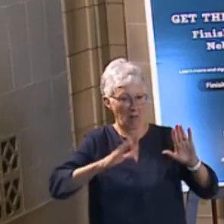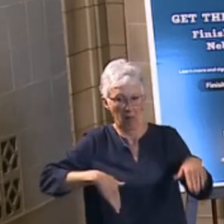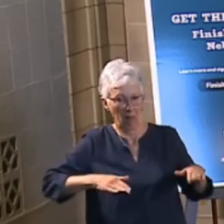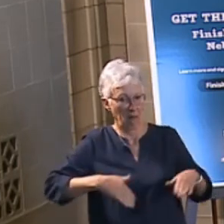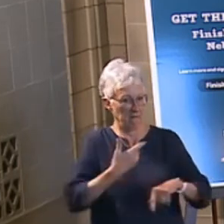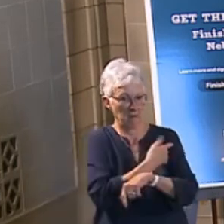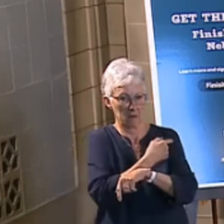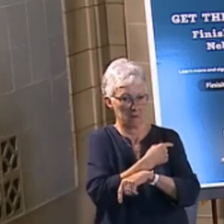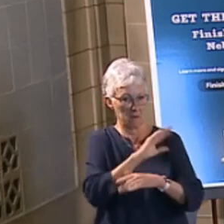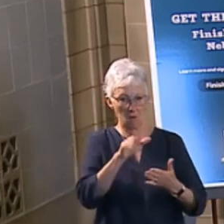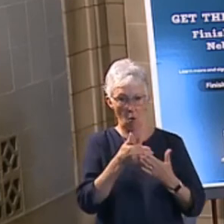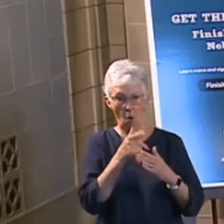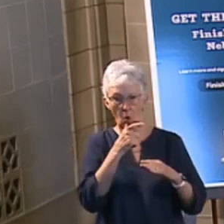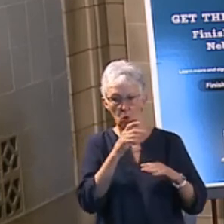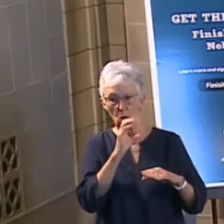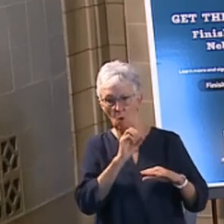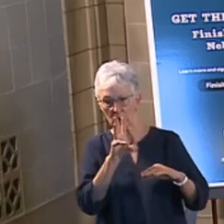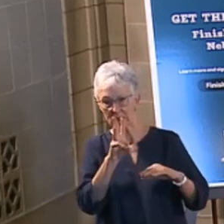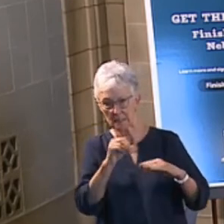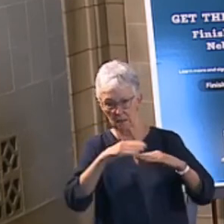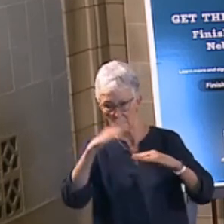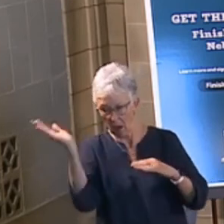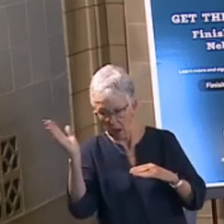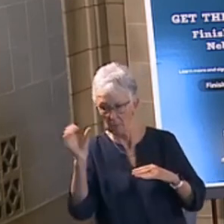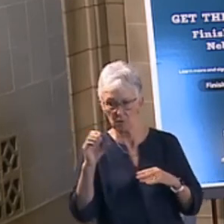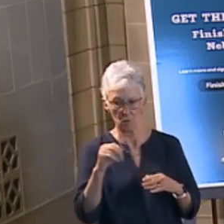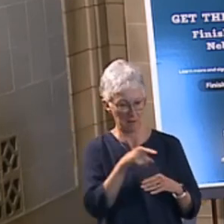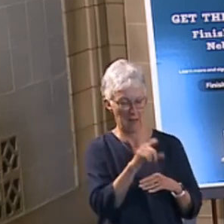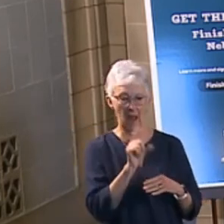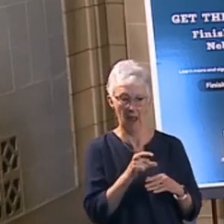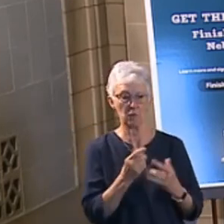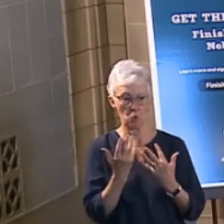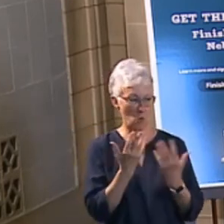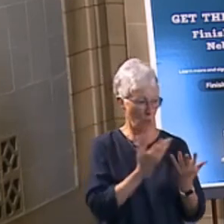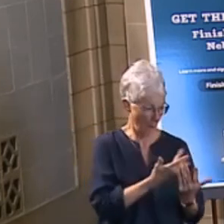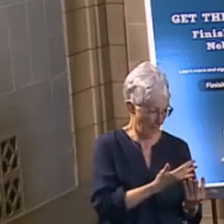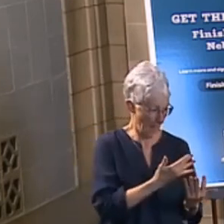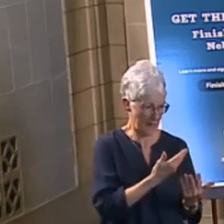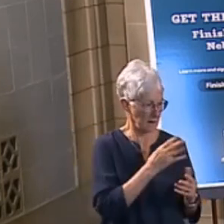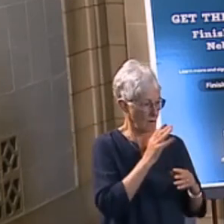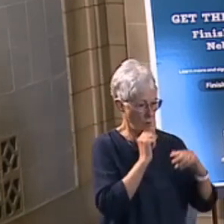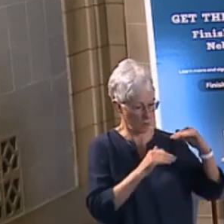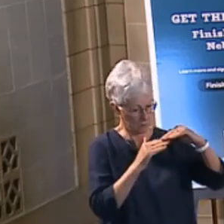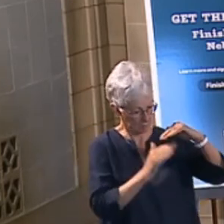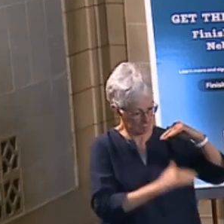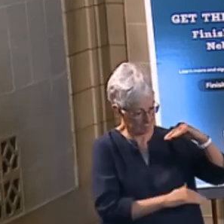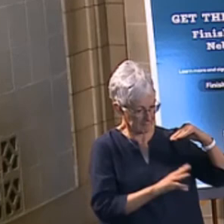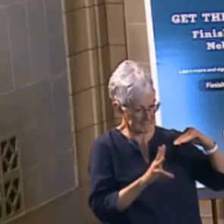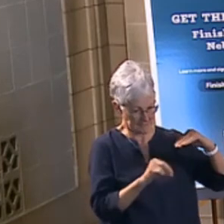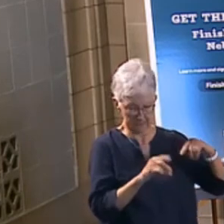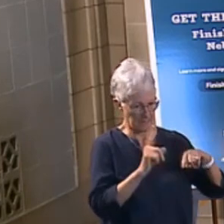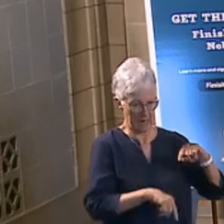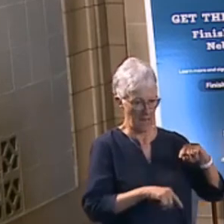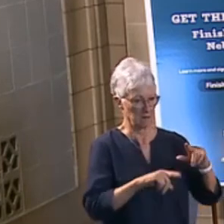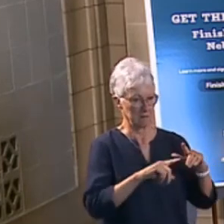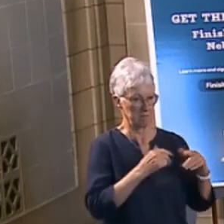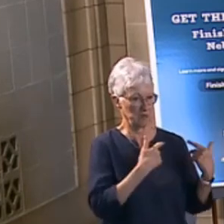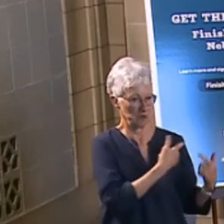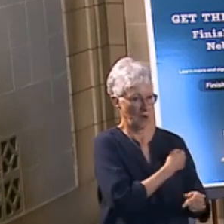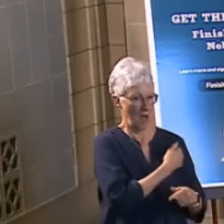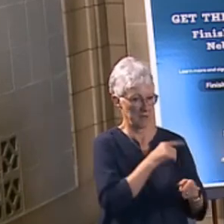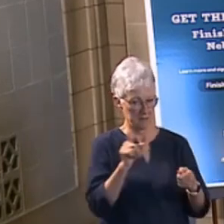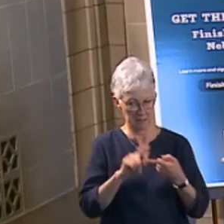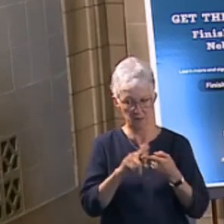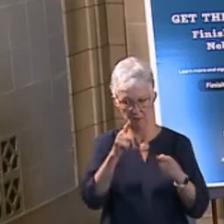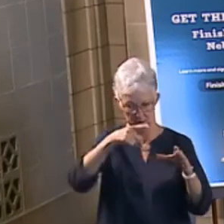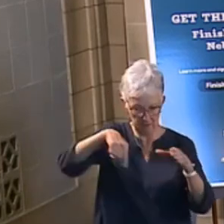that we're getting that vaccine out as quickly as possible and encourage people to get signed up. So that's why we're expanding the age categories. As